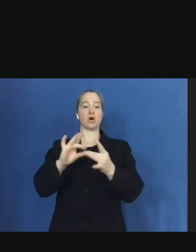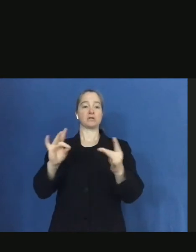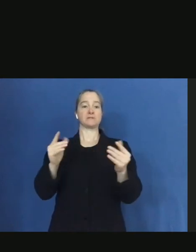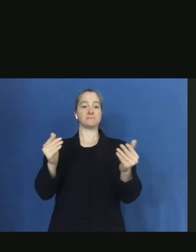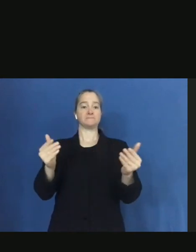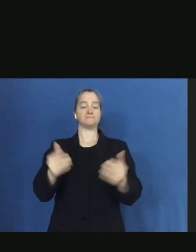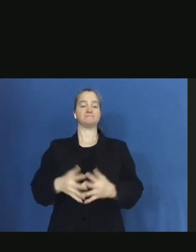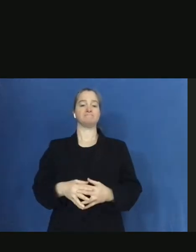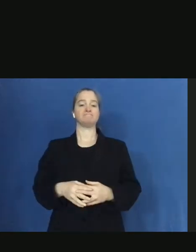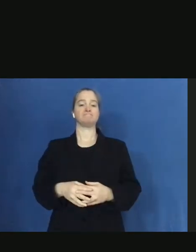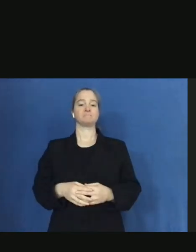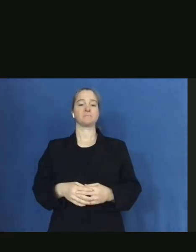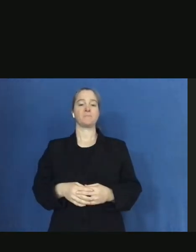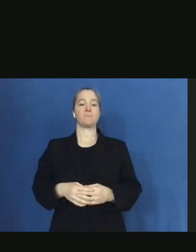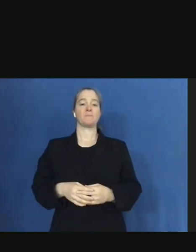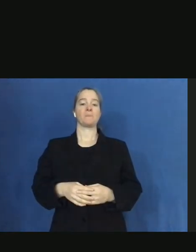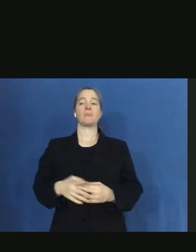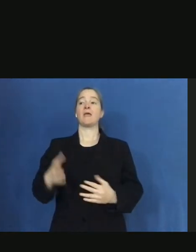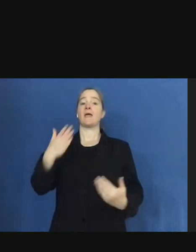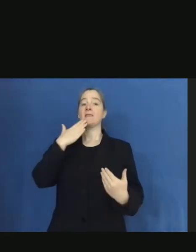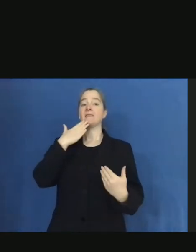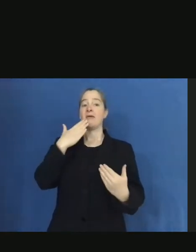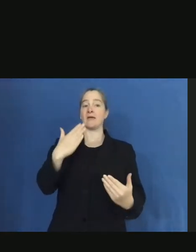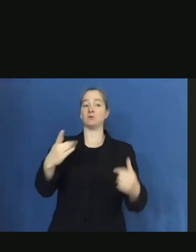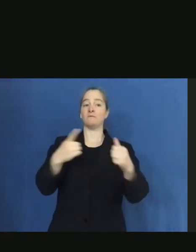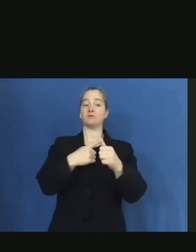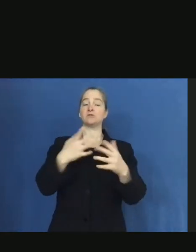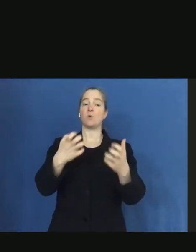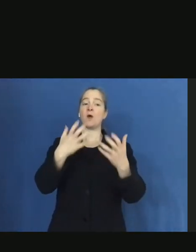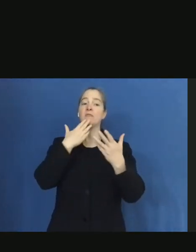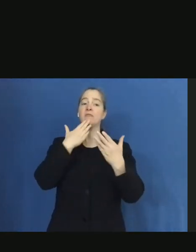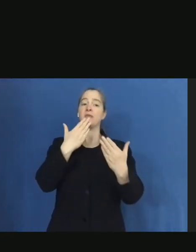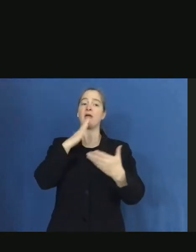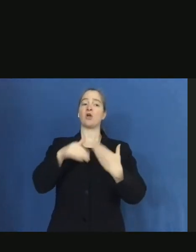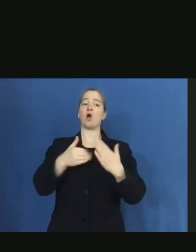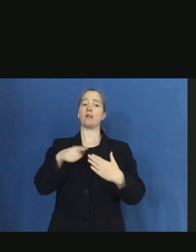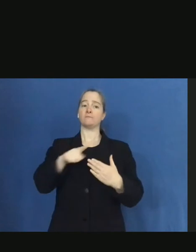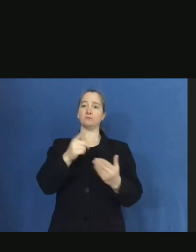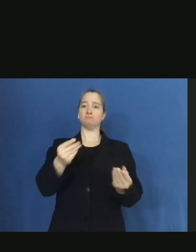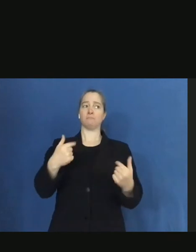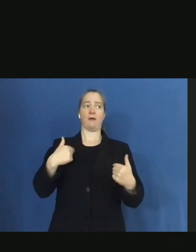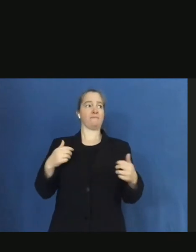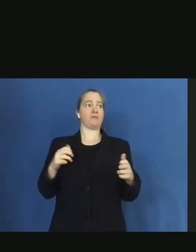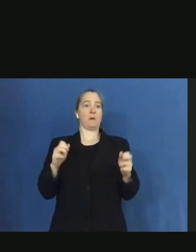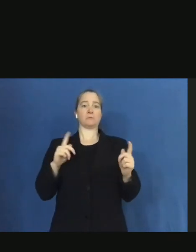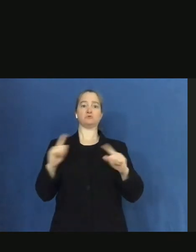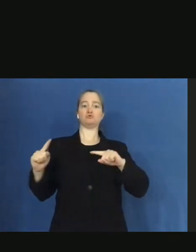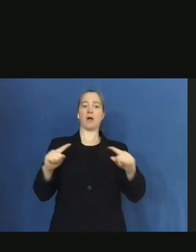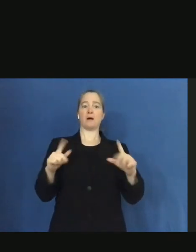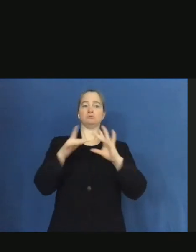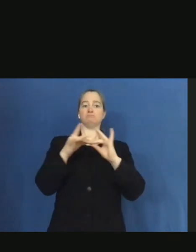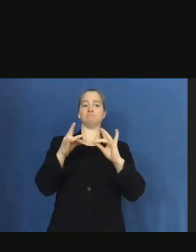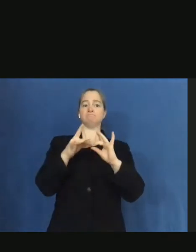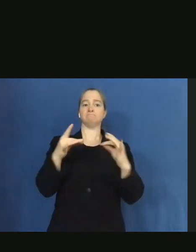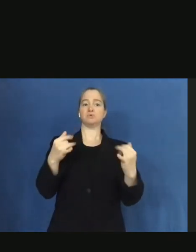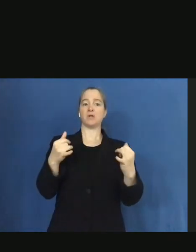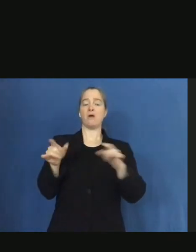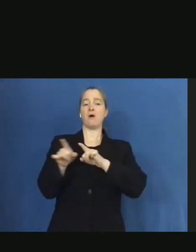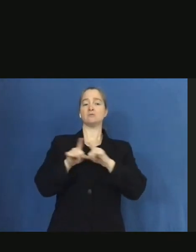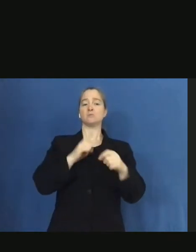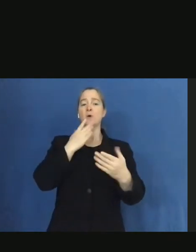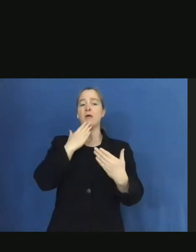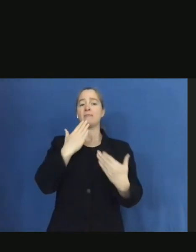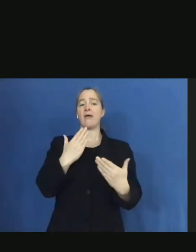Thank you. First, I'd like to thank everyone for the opportunity to be with you here today. I also want to thank our committed teams at both